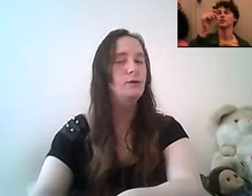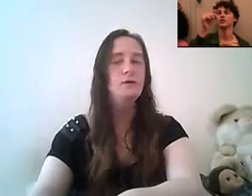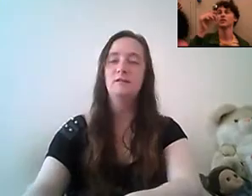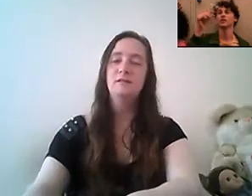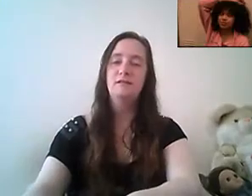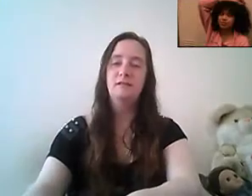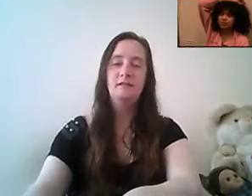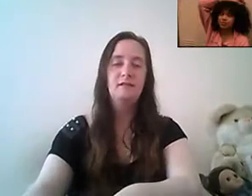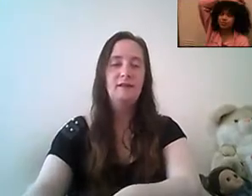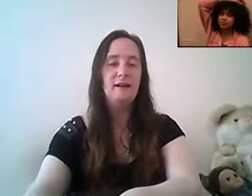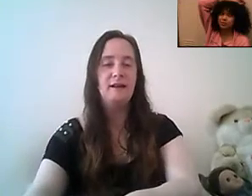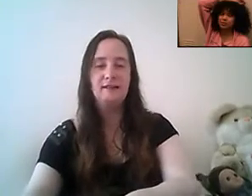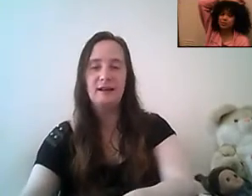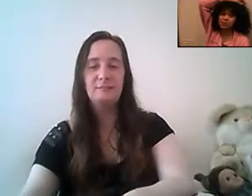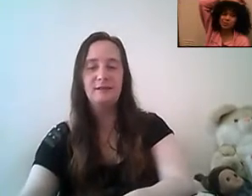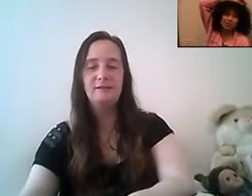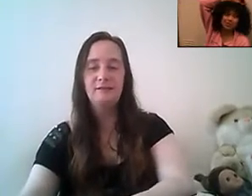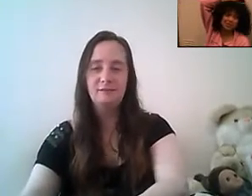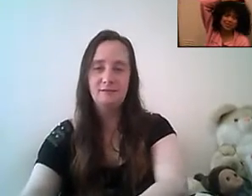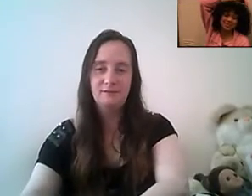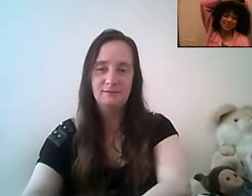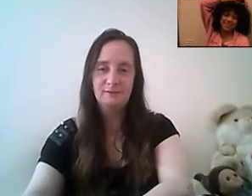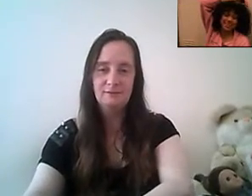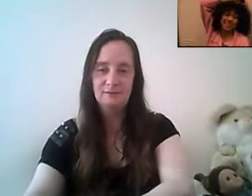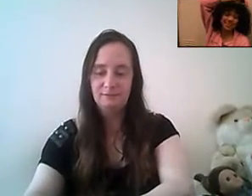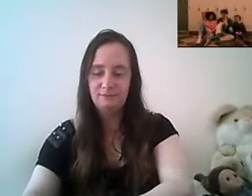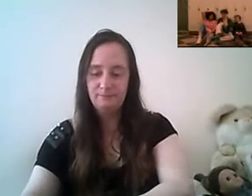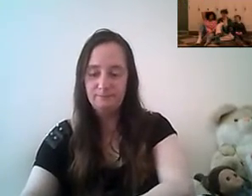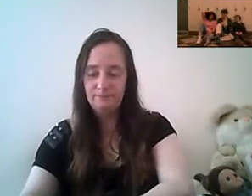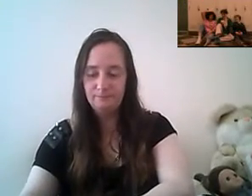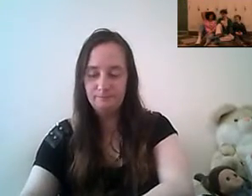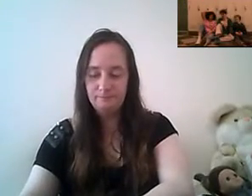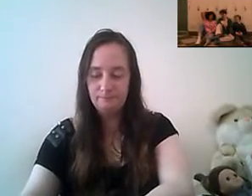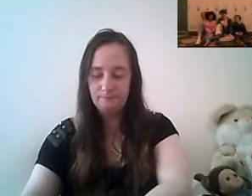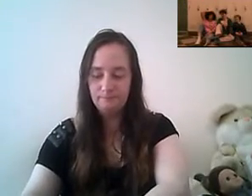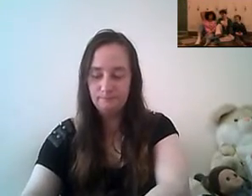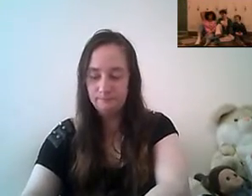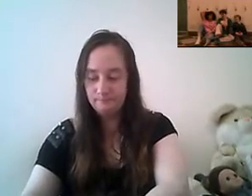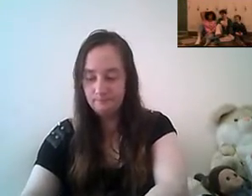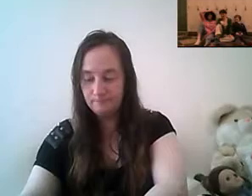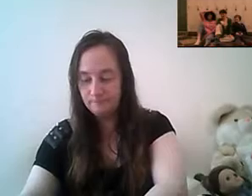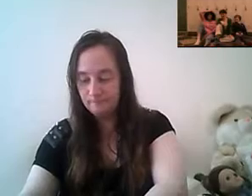oh that actually happened then holy shit we did it thank you guys